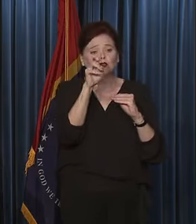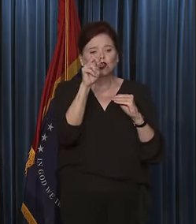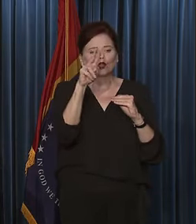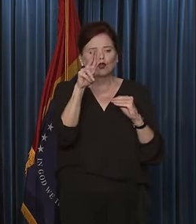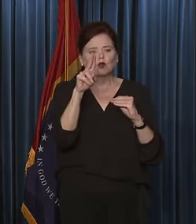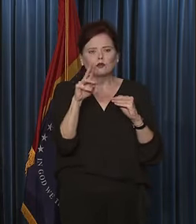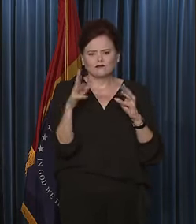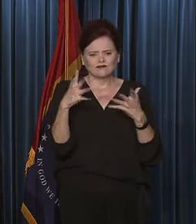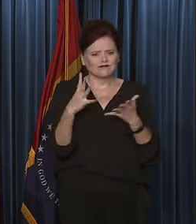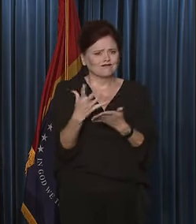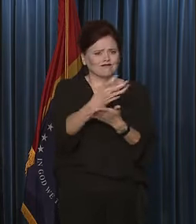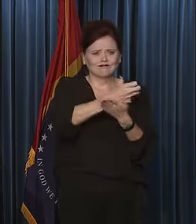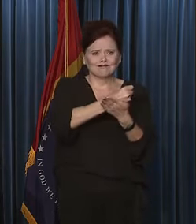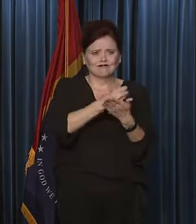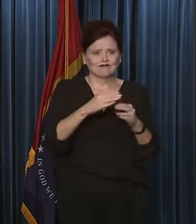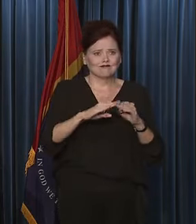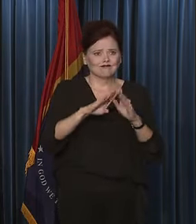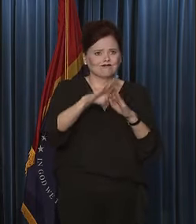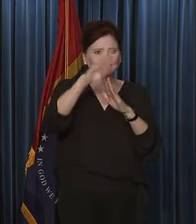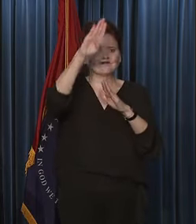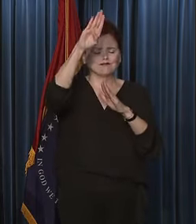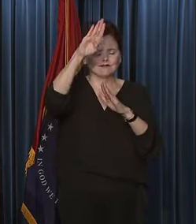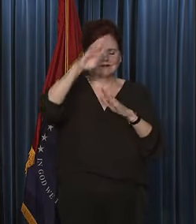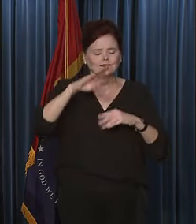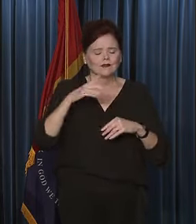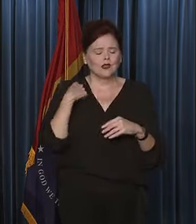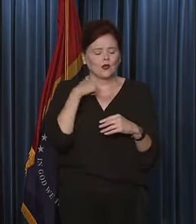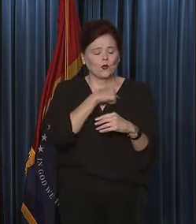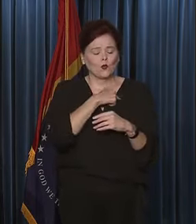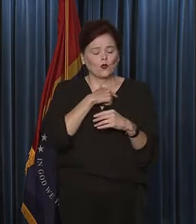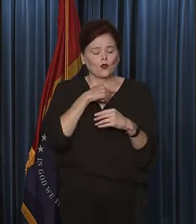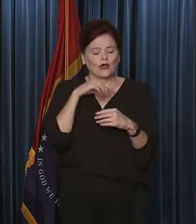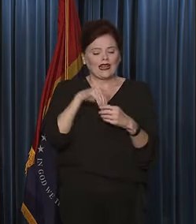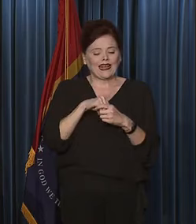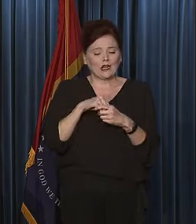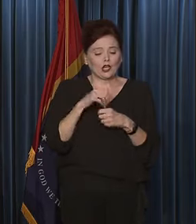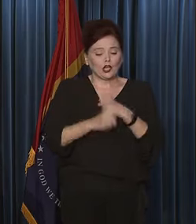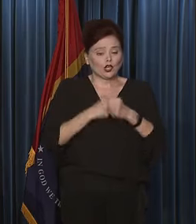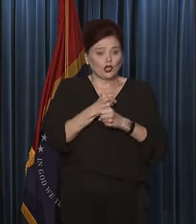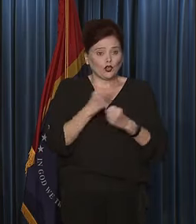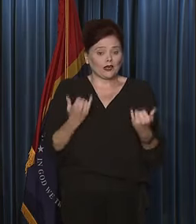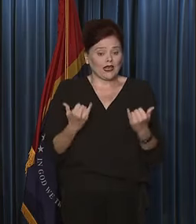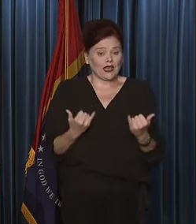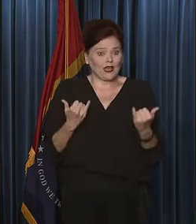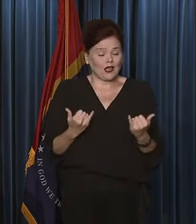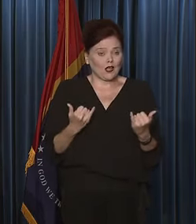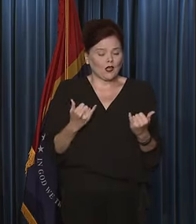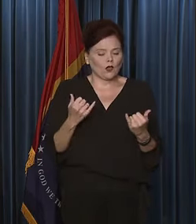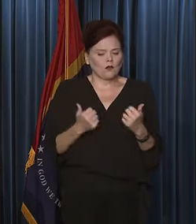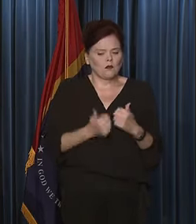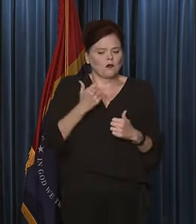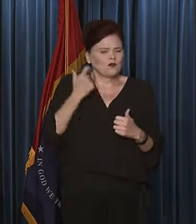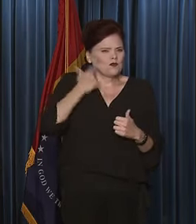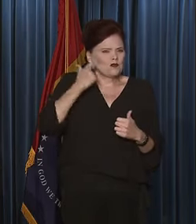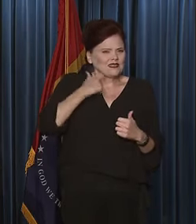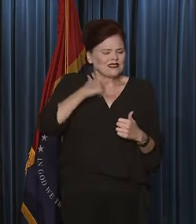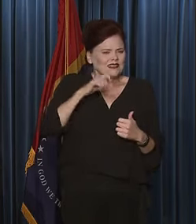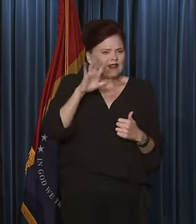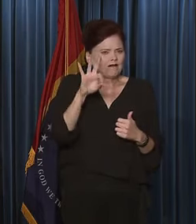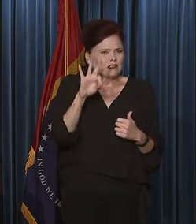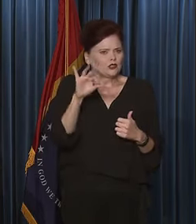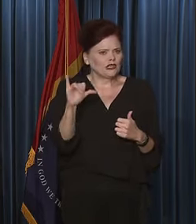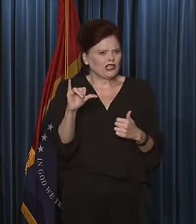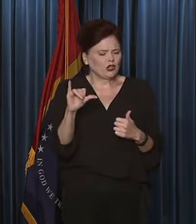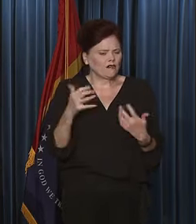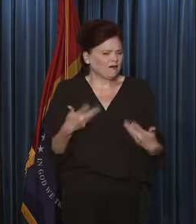rise. What has happened is we find ourselves in a year in which the most recent fiscal year concluded